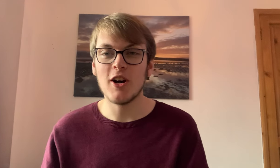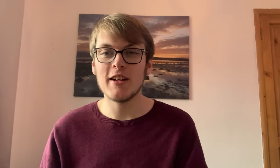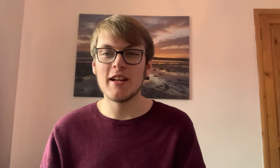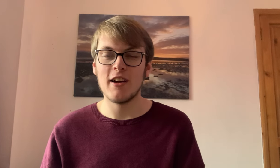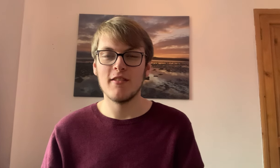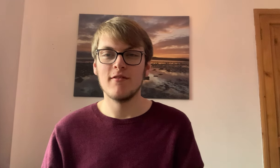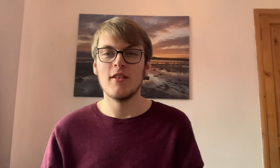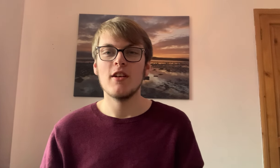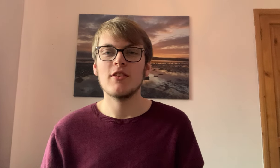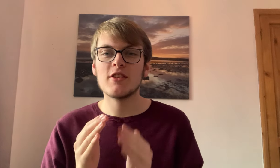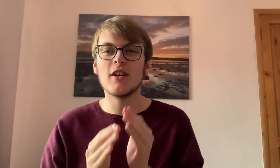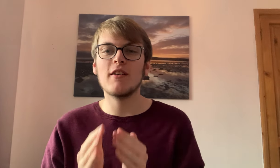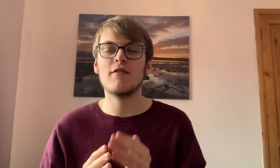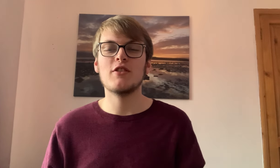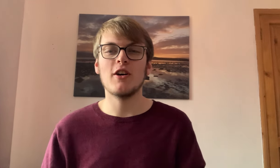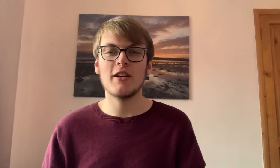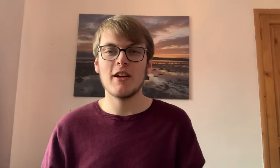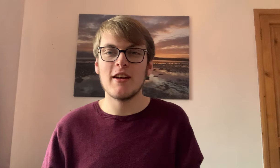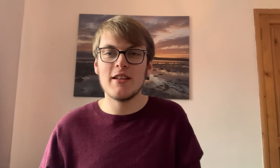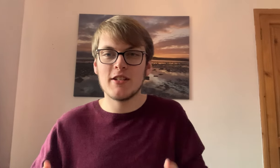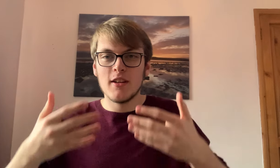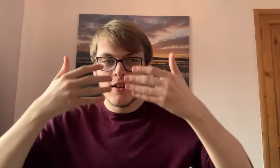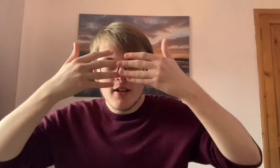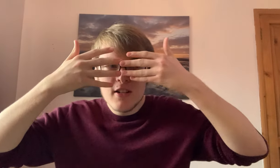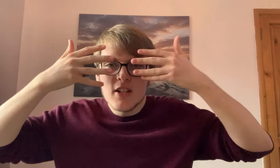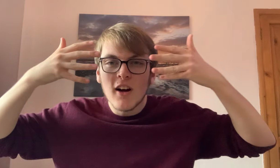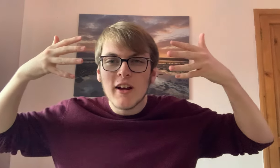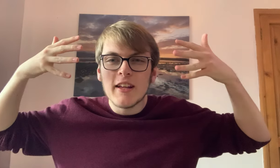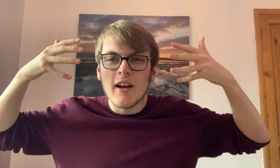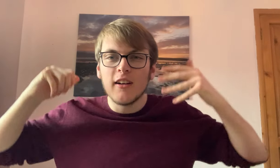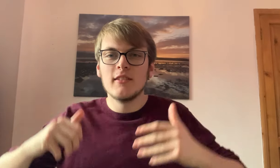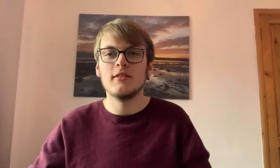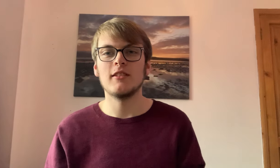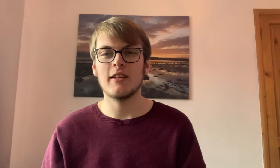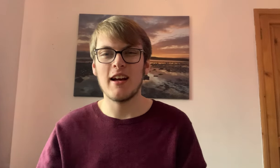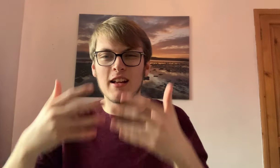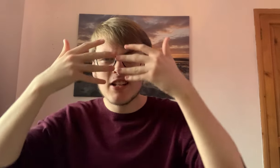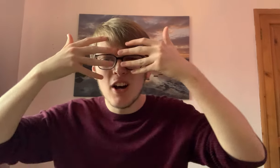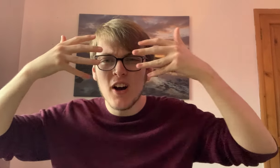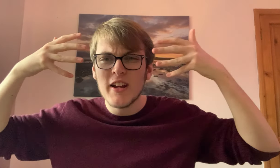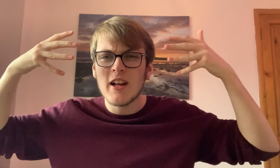tiger. The sign for tiger is tiger, like that, tiger.